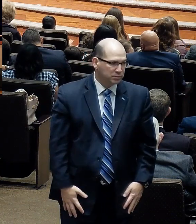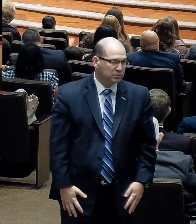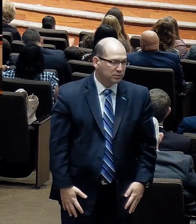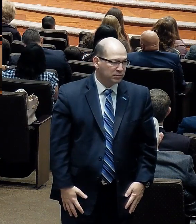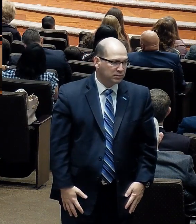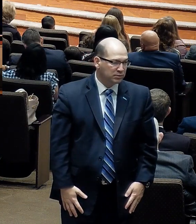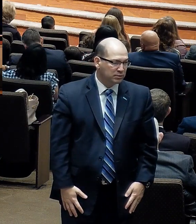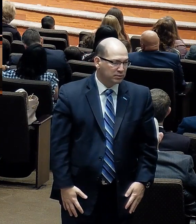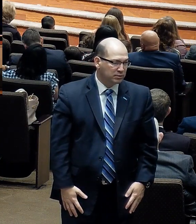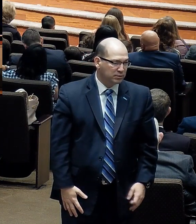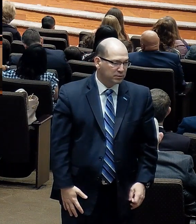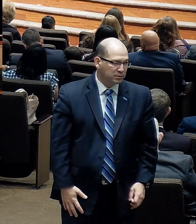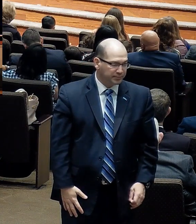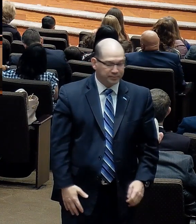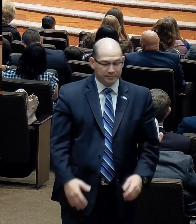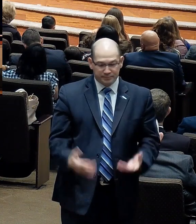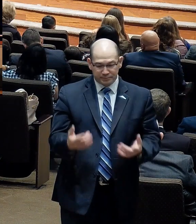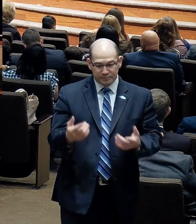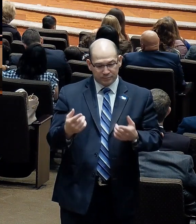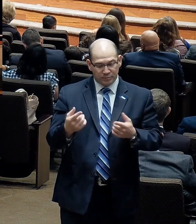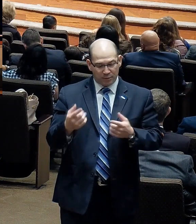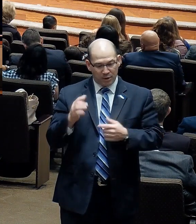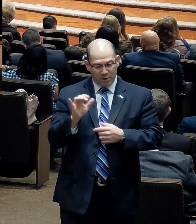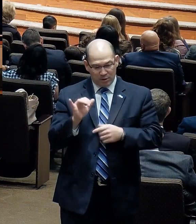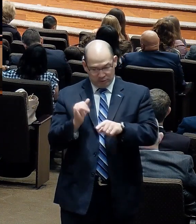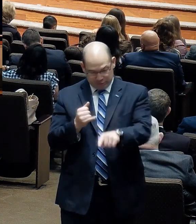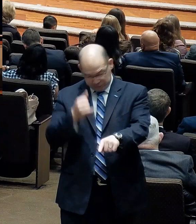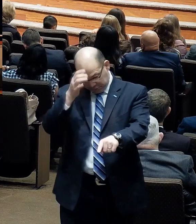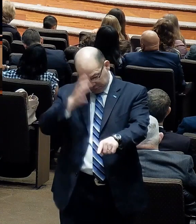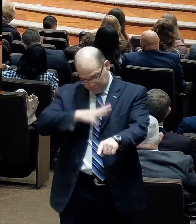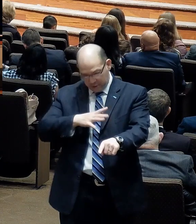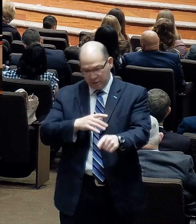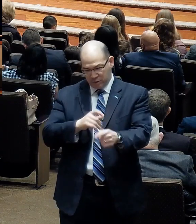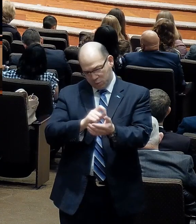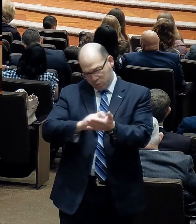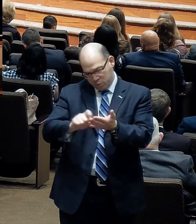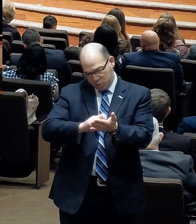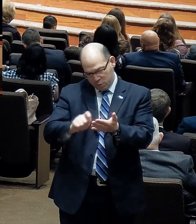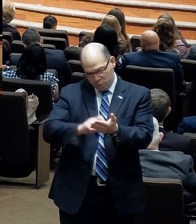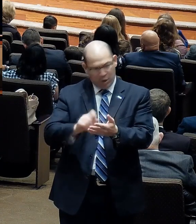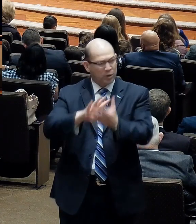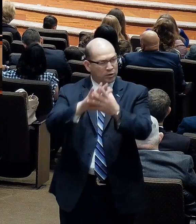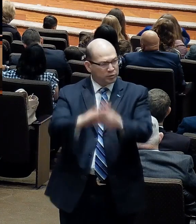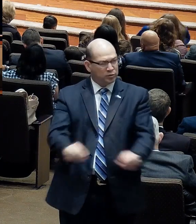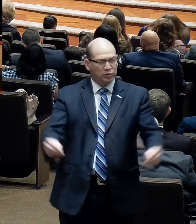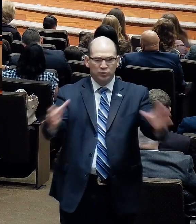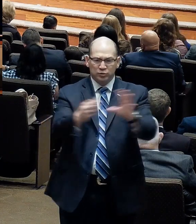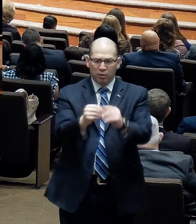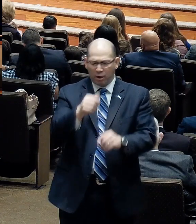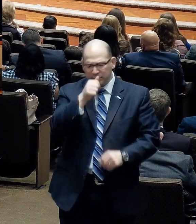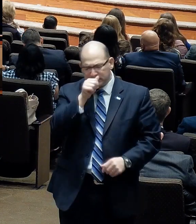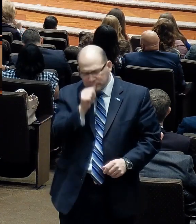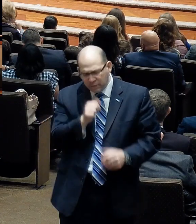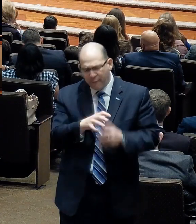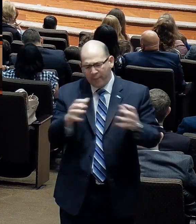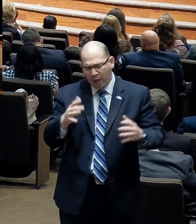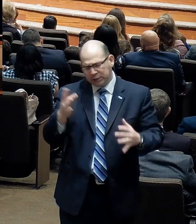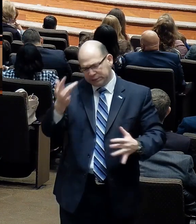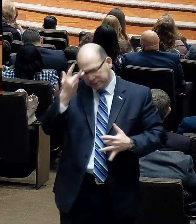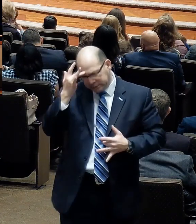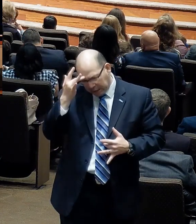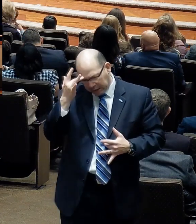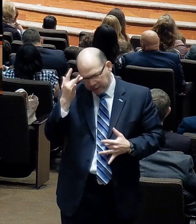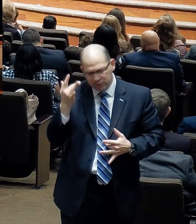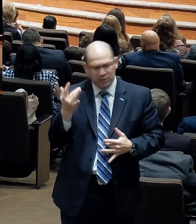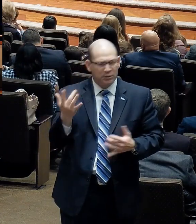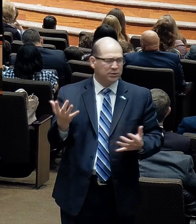During the greater part of his life, American historian Francis Parkman suffered so acutely that he could not work for more than five minutes at a time. His